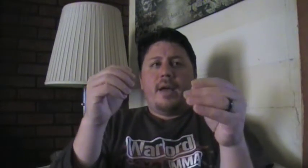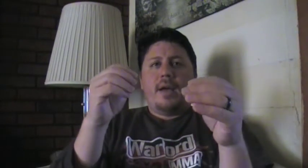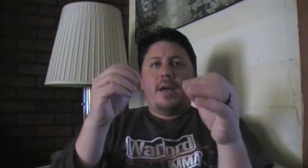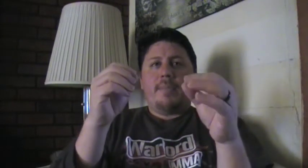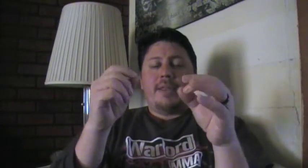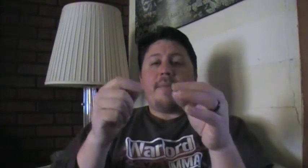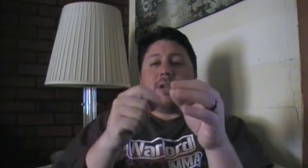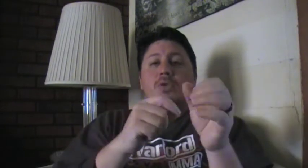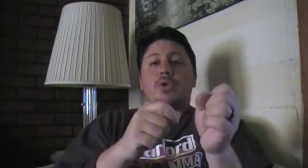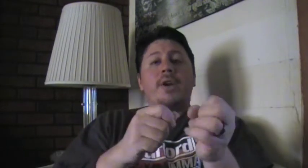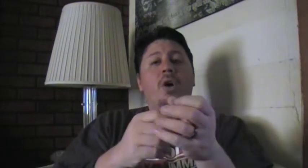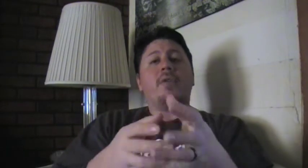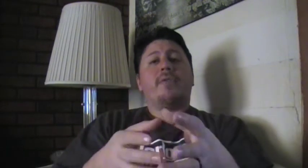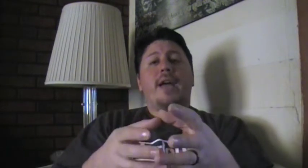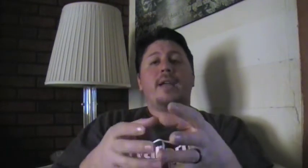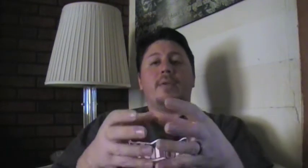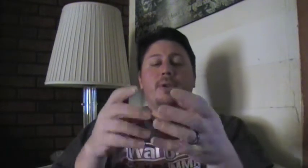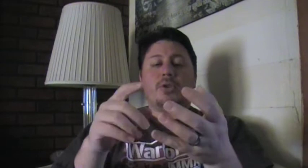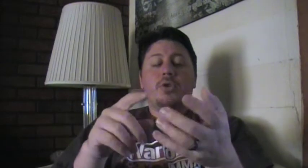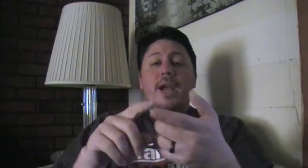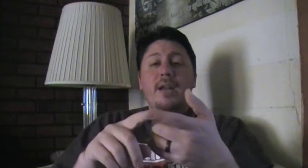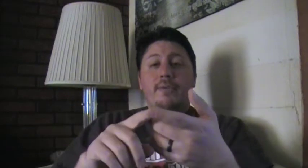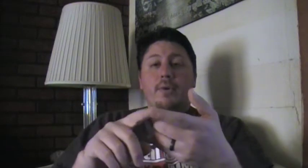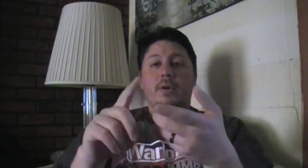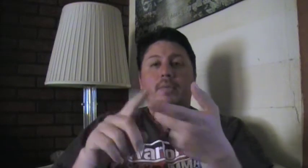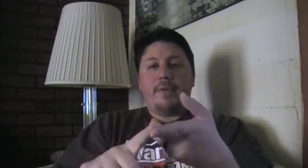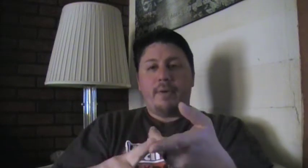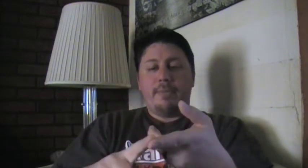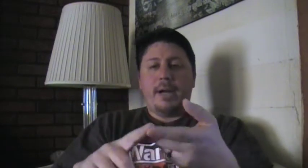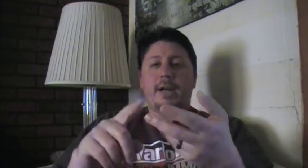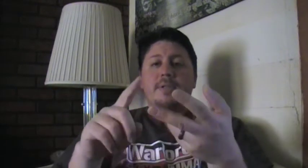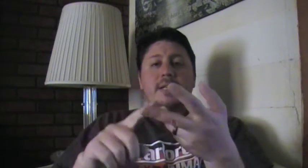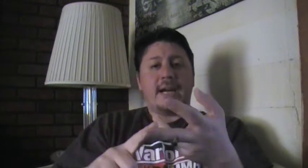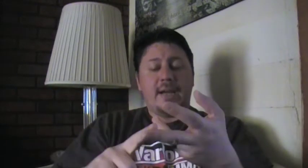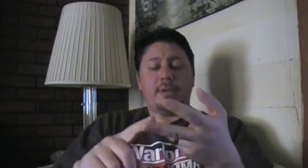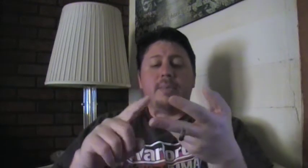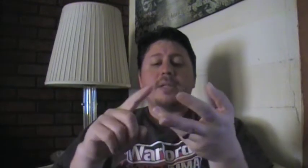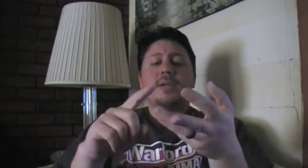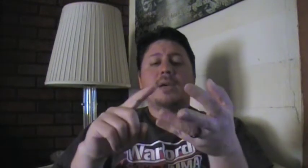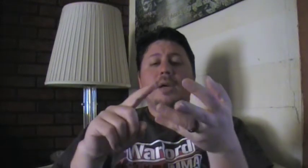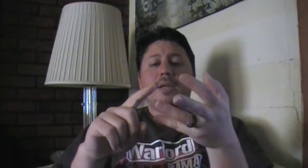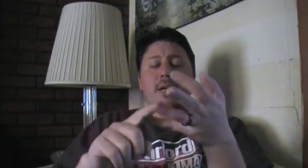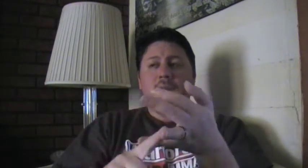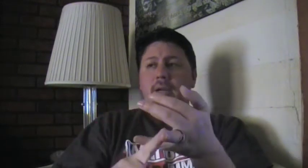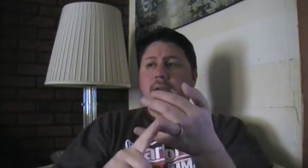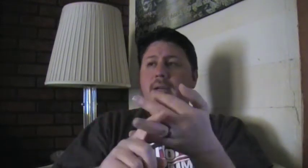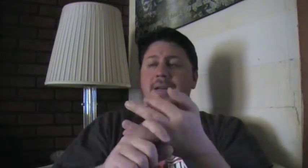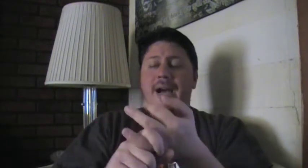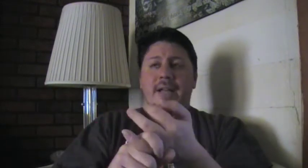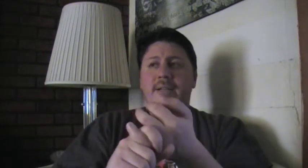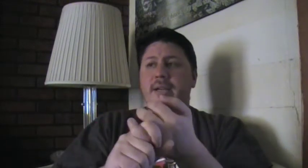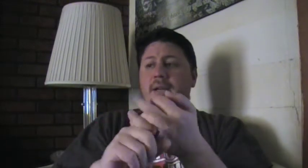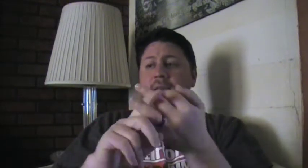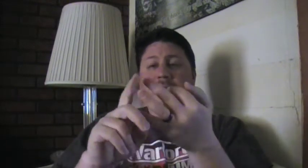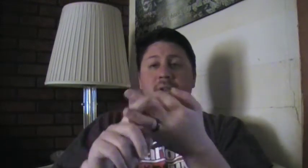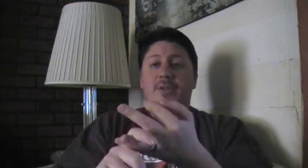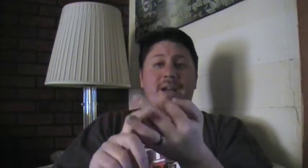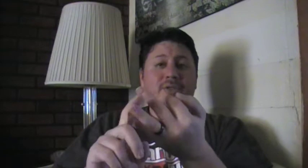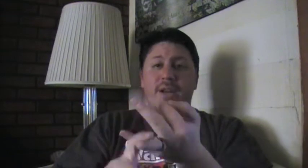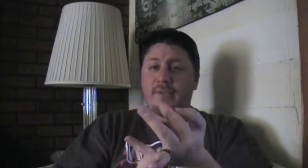But that means you train hard for that. But you're training for referee breakups, time limits, not – you're not training for